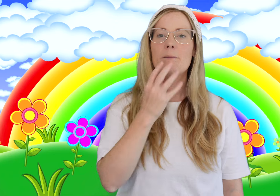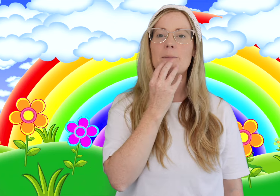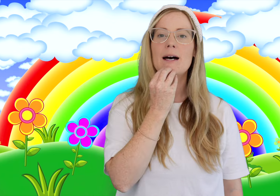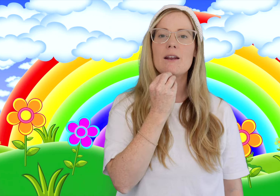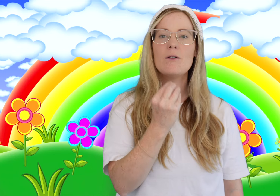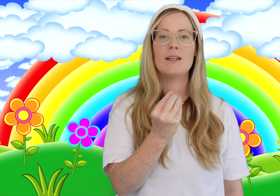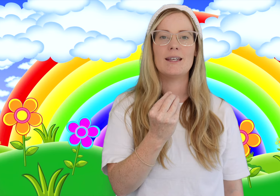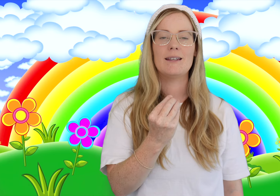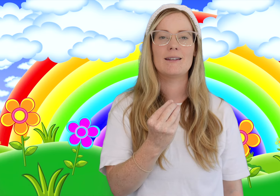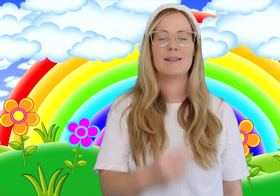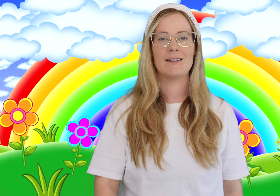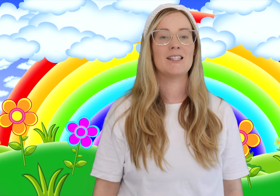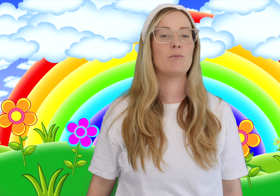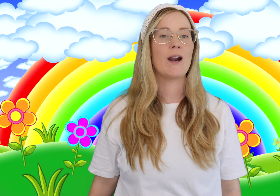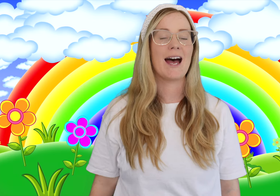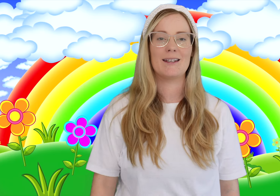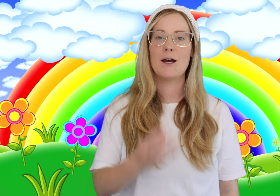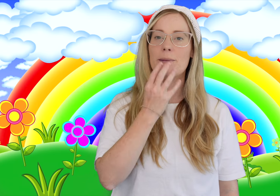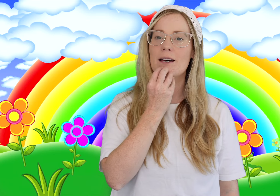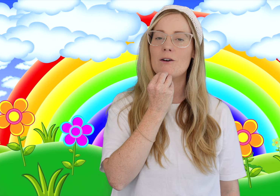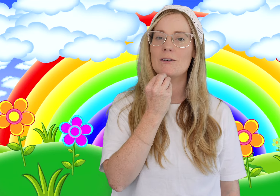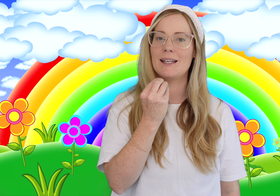Karaka is brown. Karaka